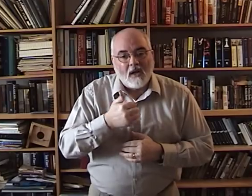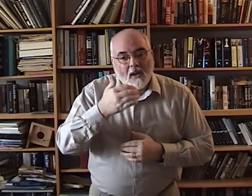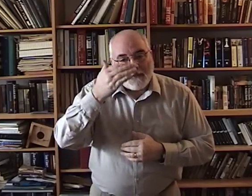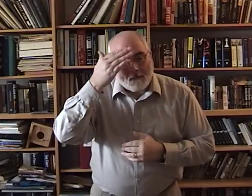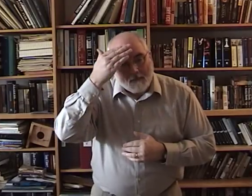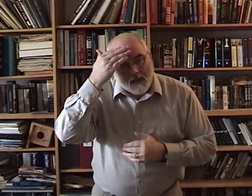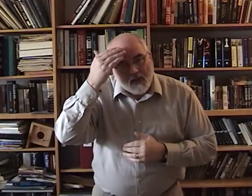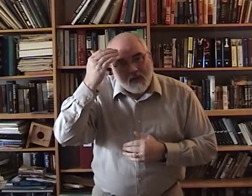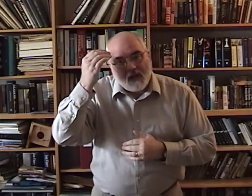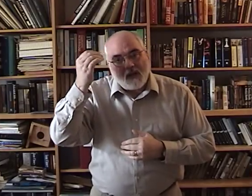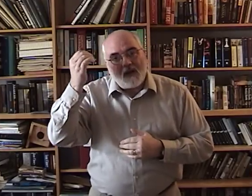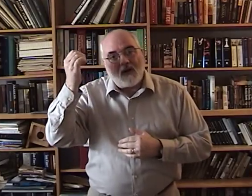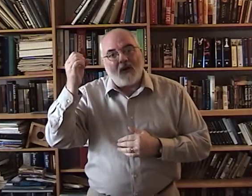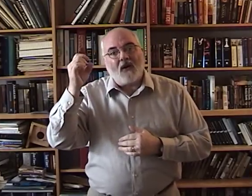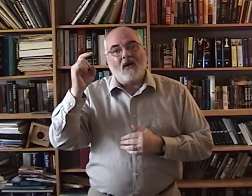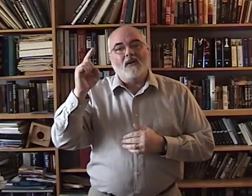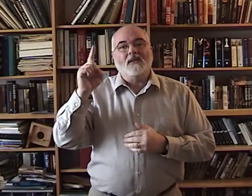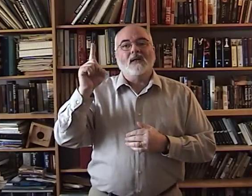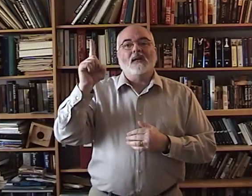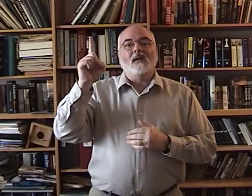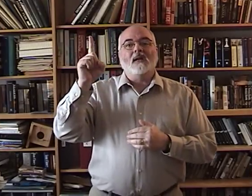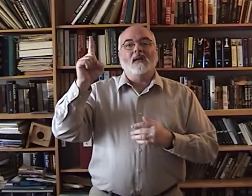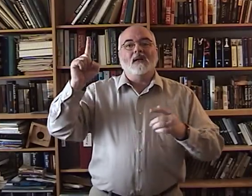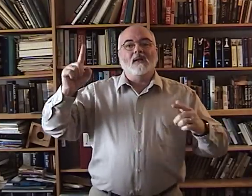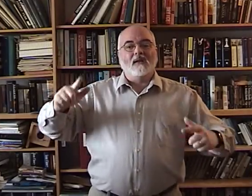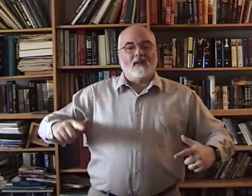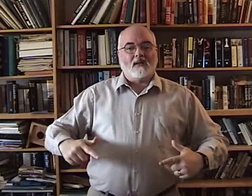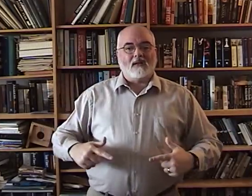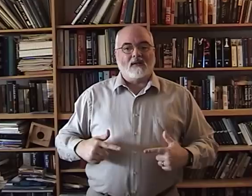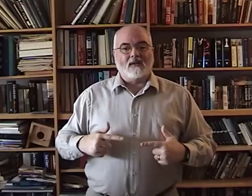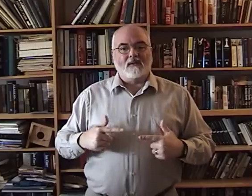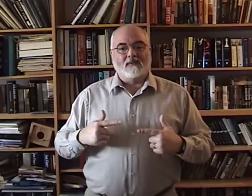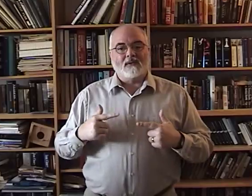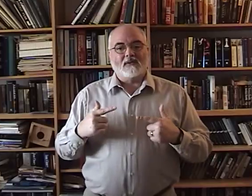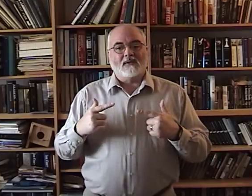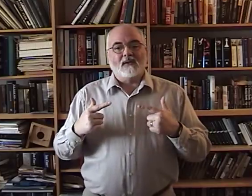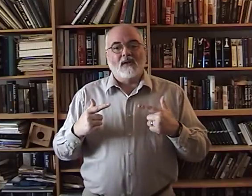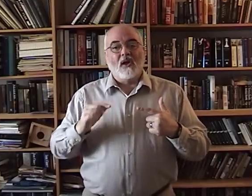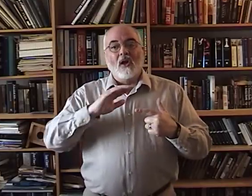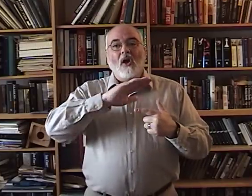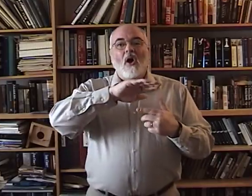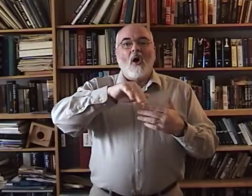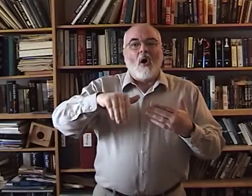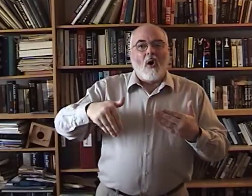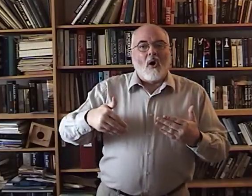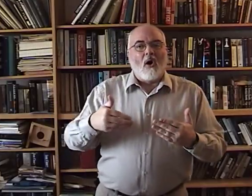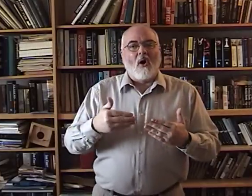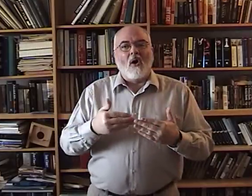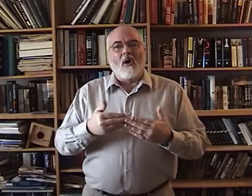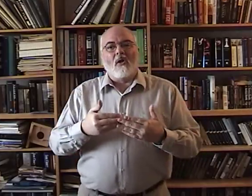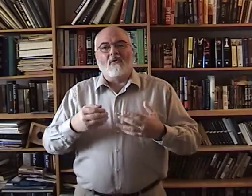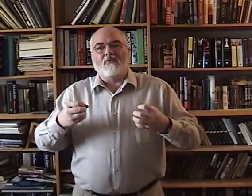tomorrow because he lives all fear